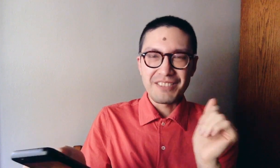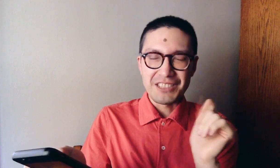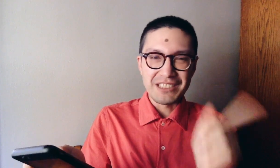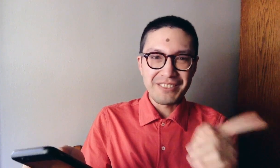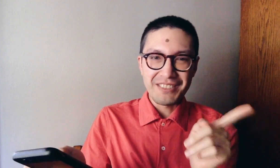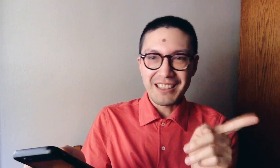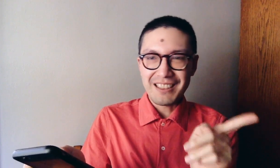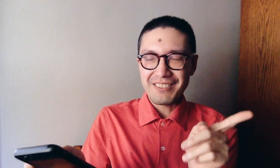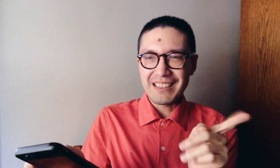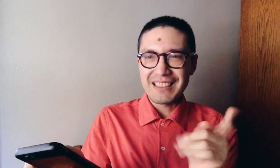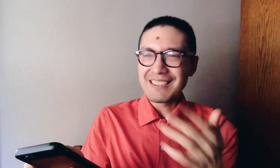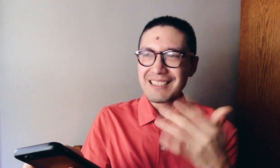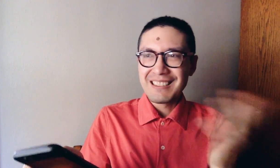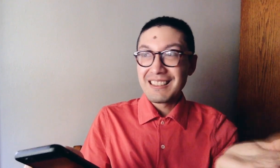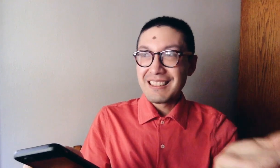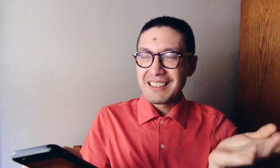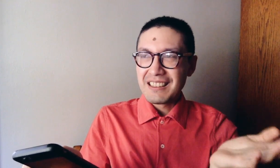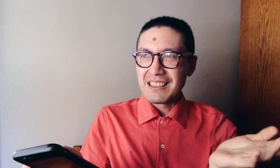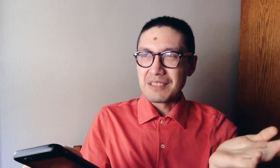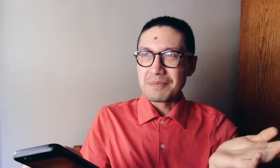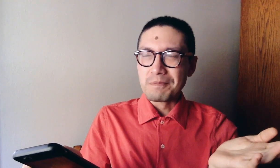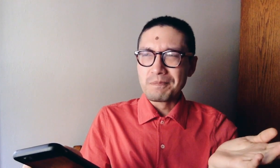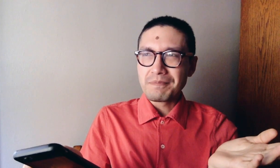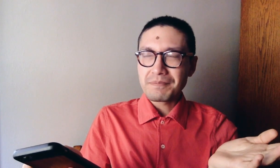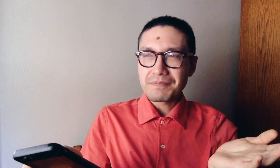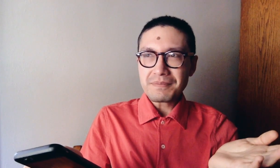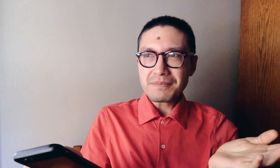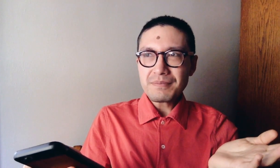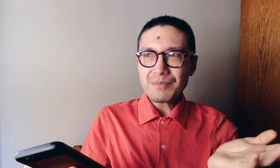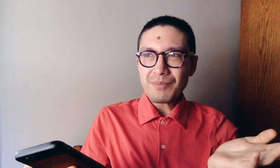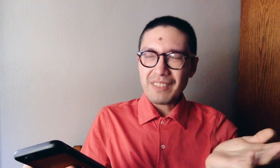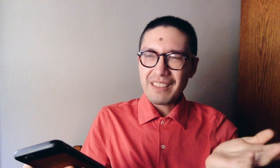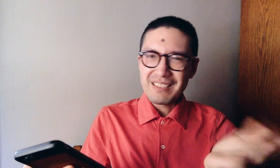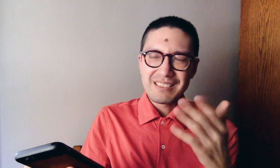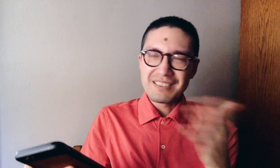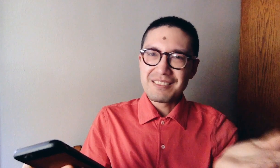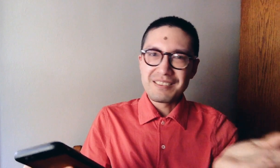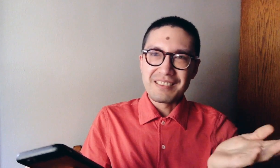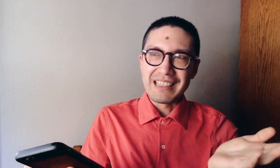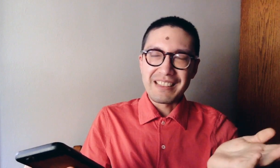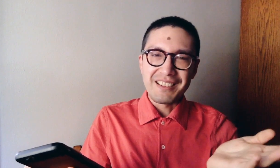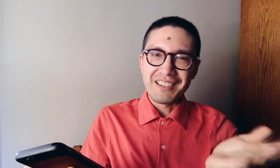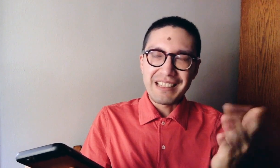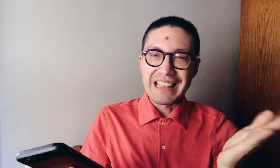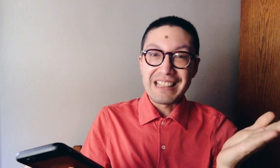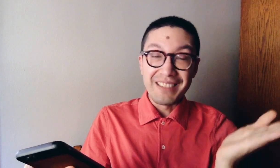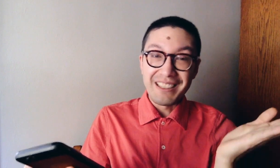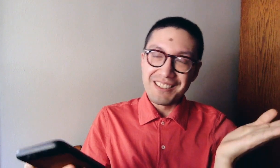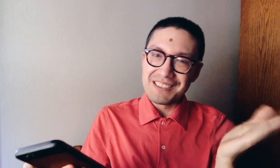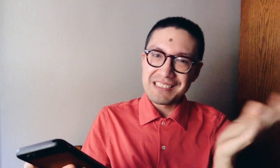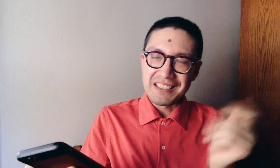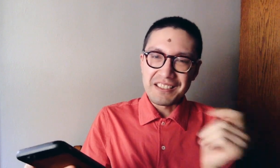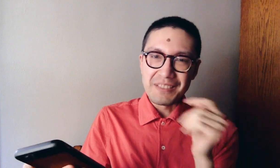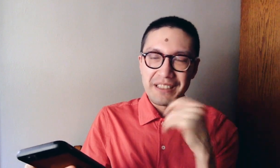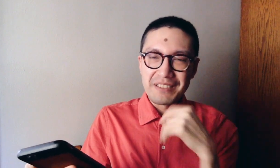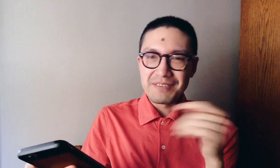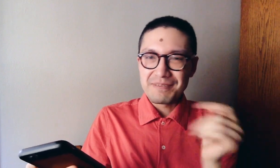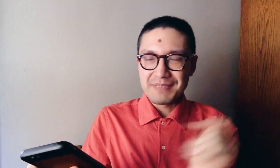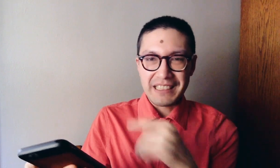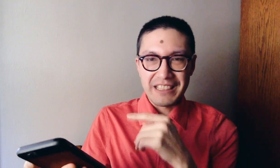for street photography, um, like there aren't any videos at all about scale